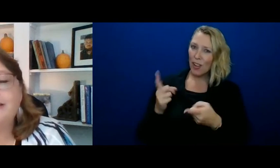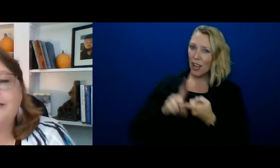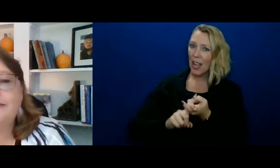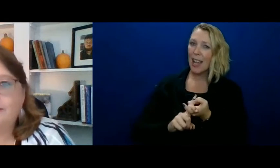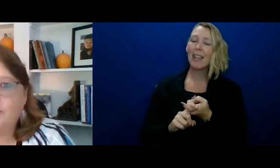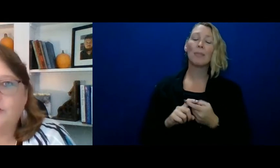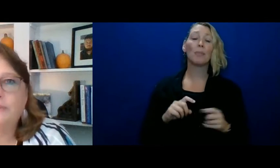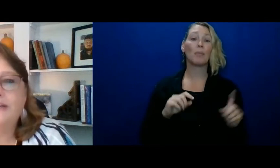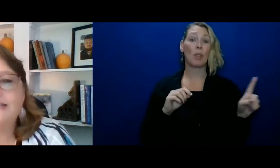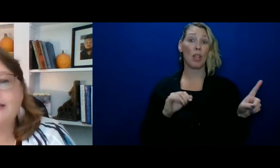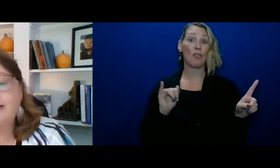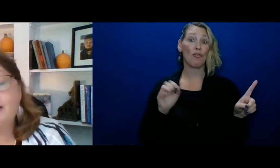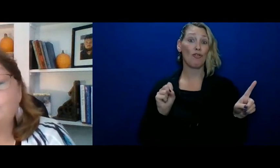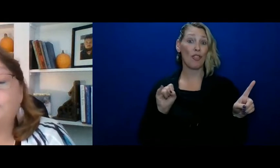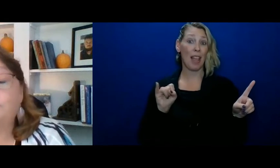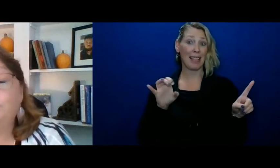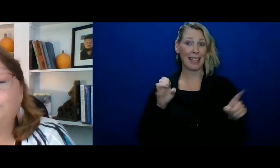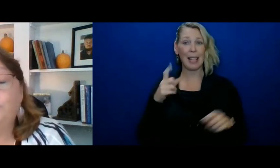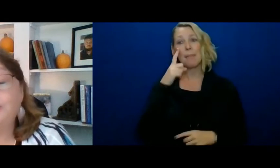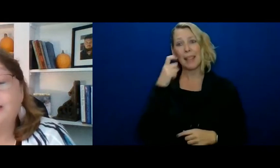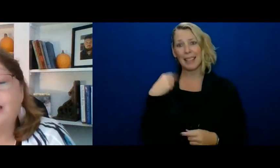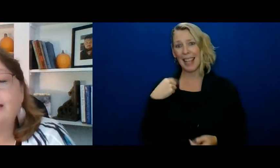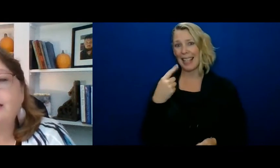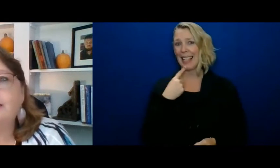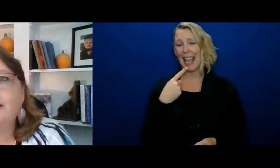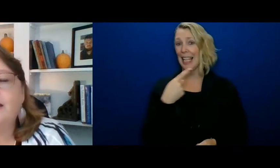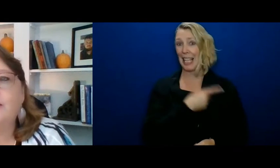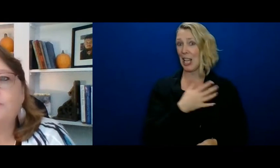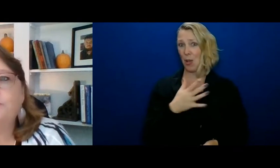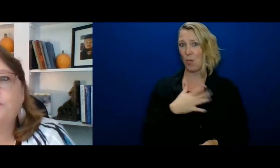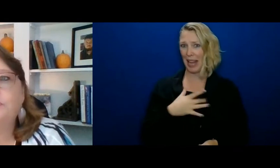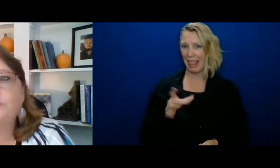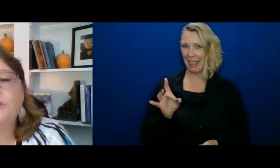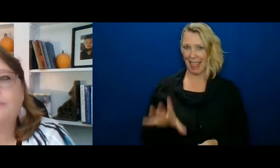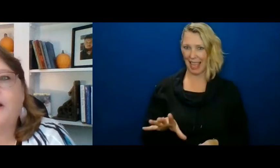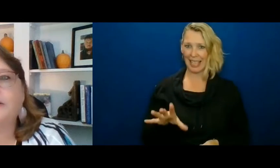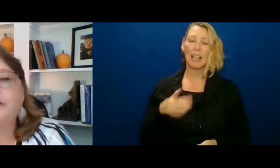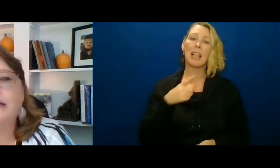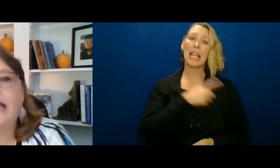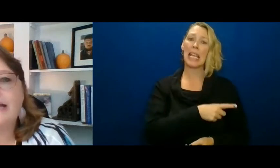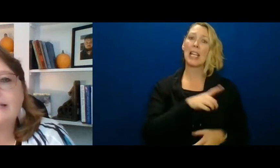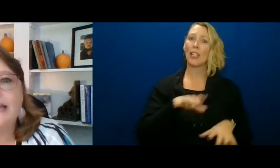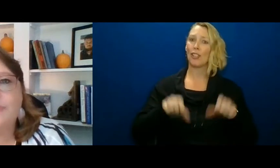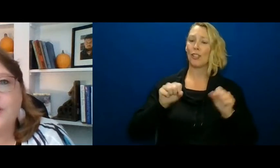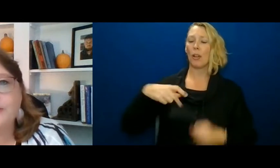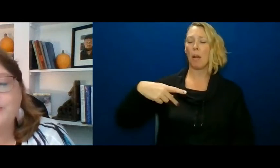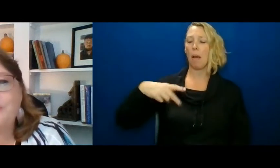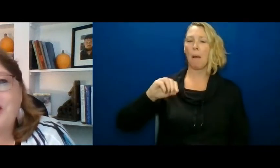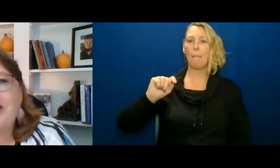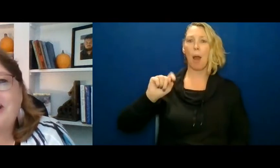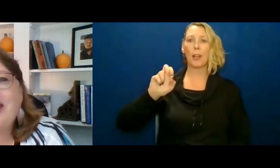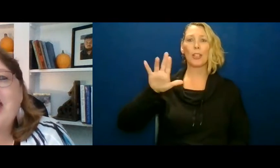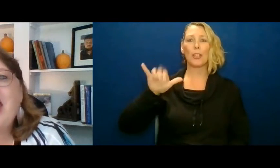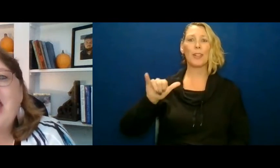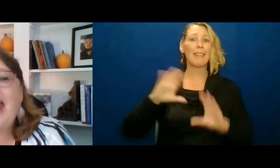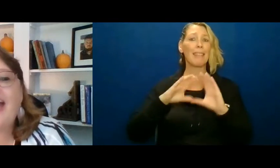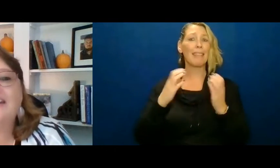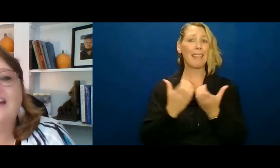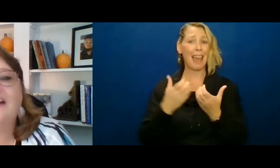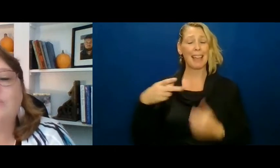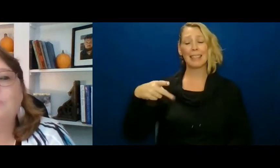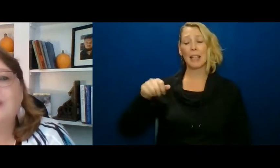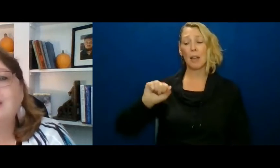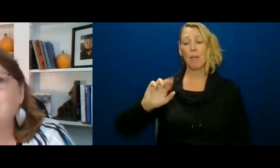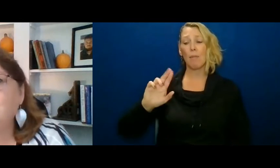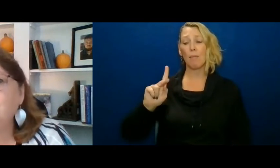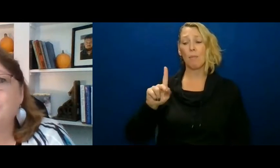Jesse, only because I said he wouldn't like it, took a pottery class at Parks and Rec and